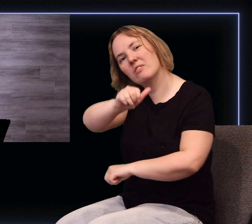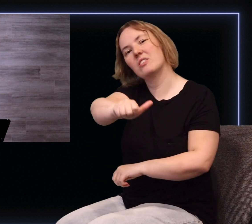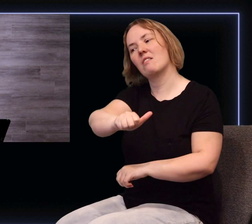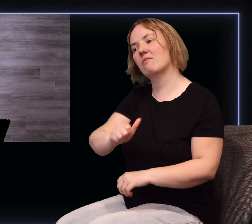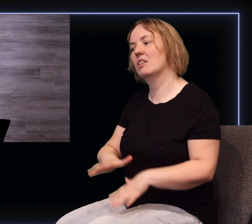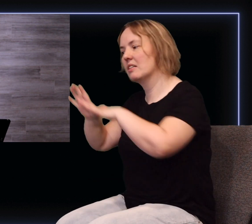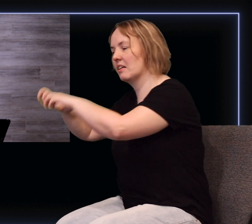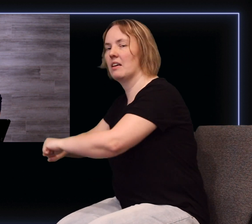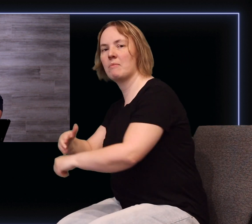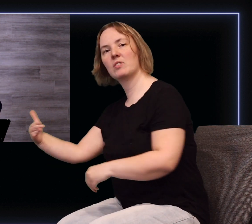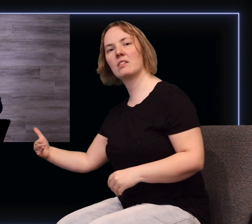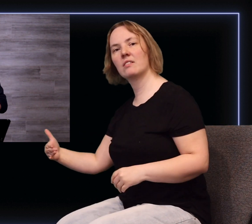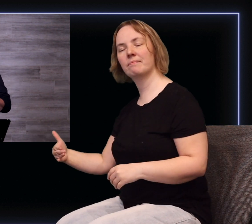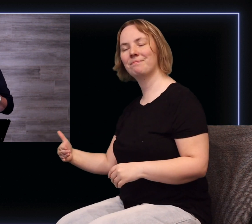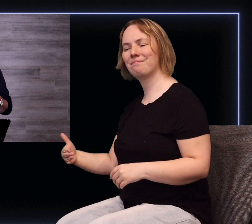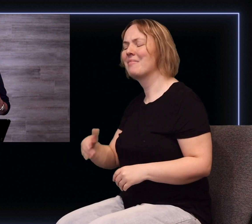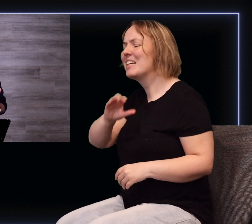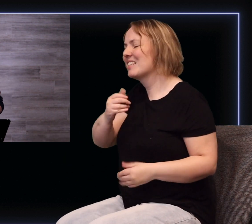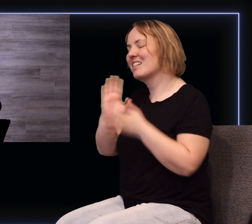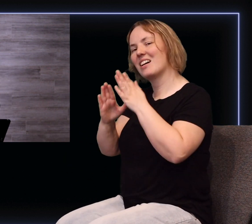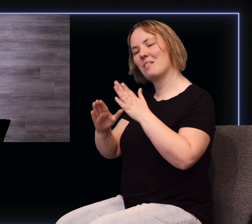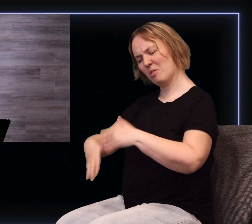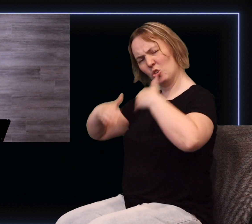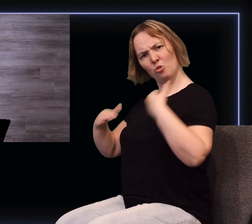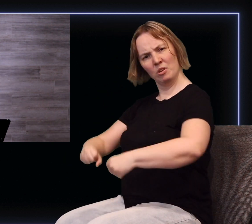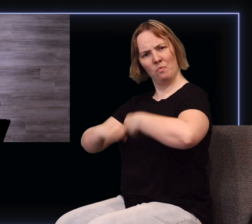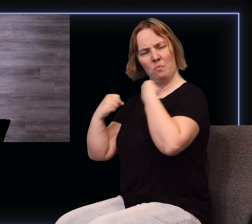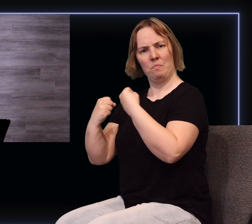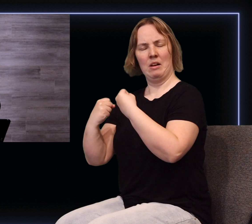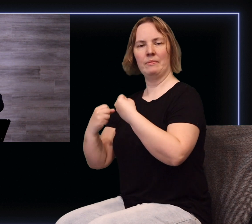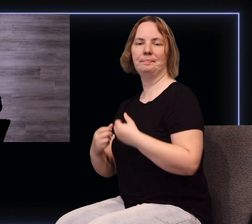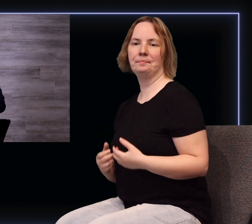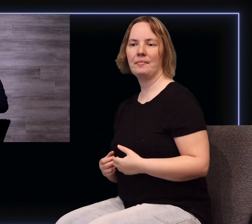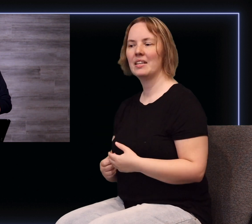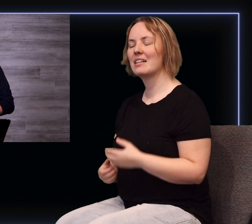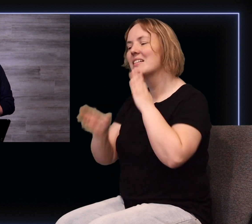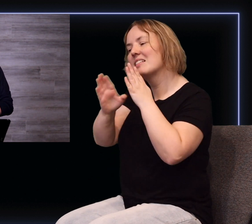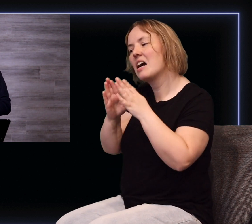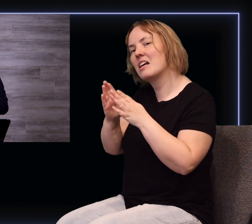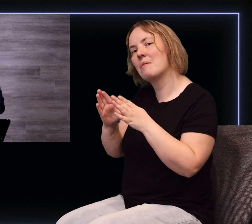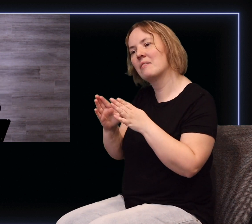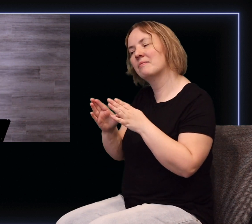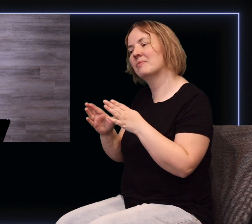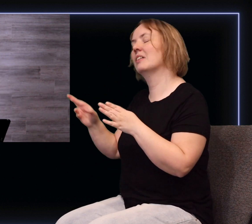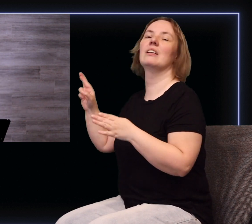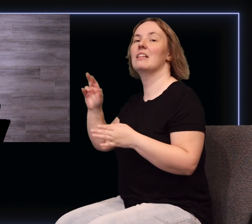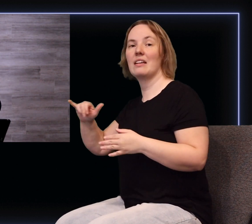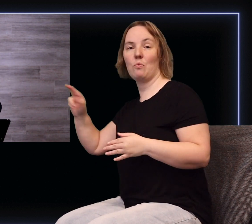things. And now He's not talking about just sheer human willpower, but He's talking about, like in the case of Ruth, He's talking about the willingness